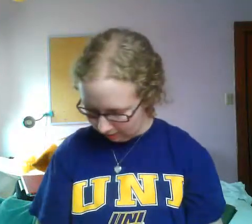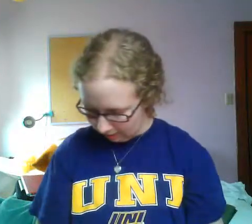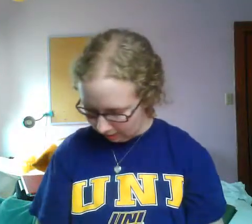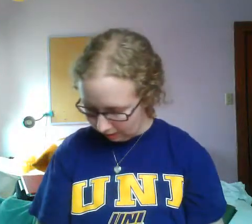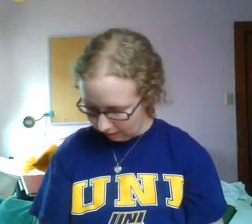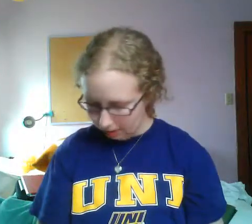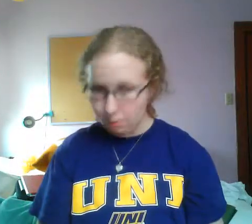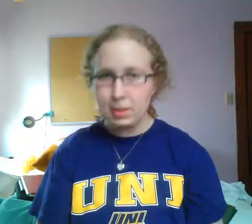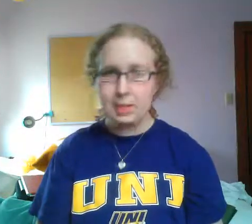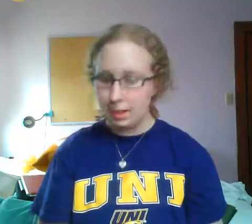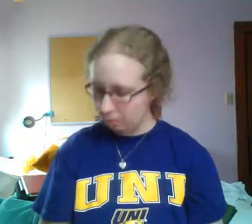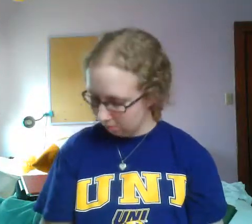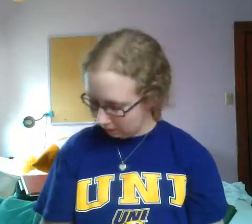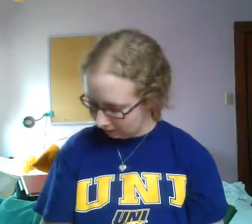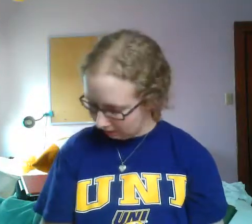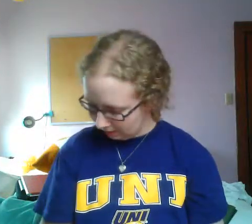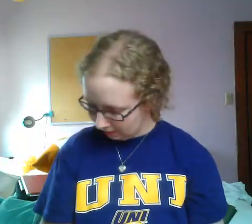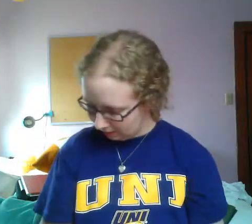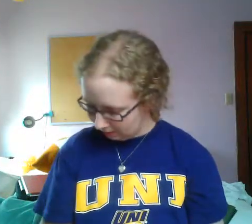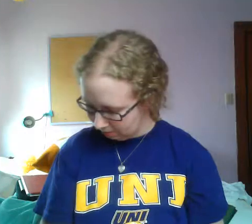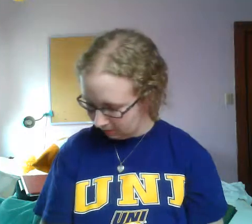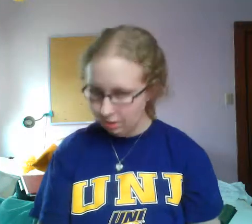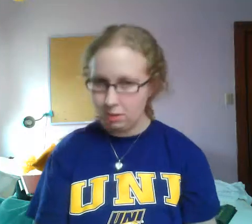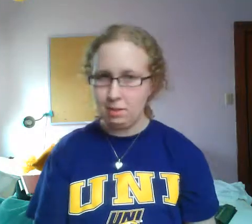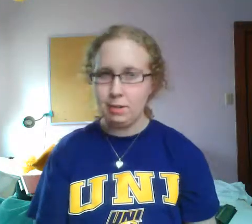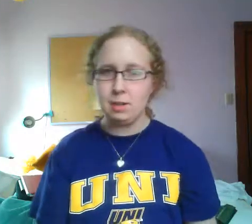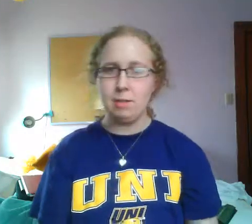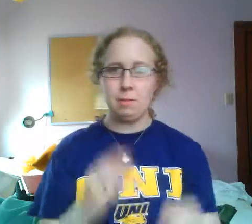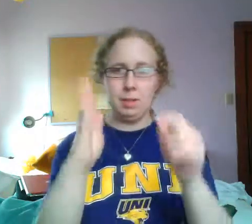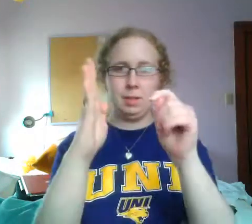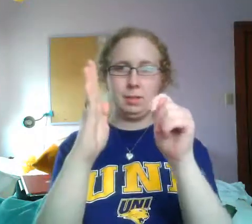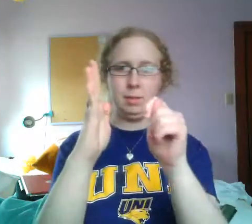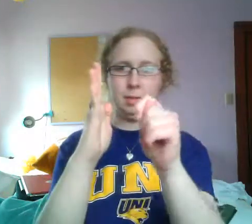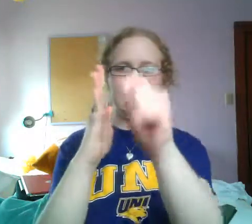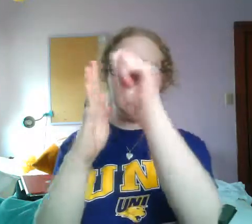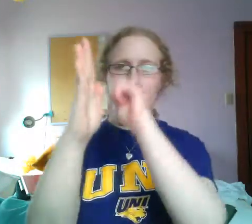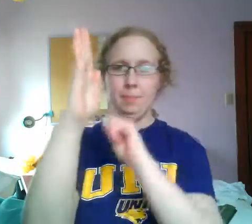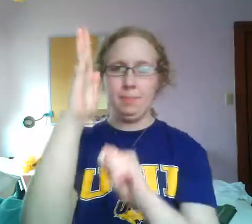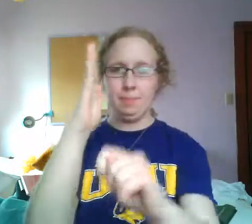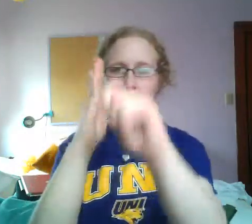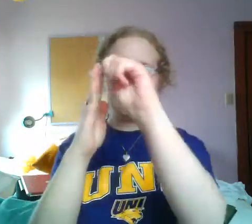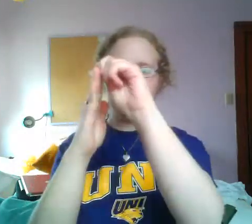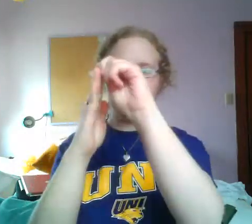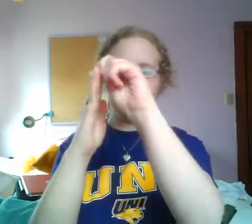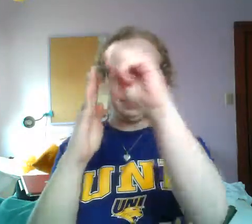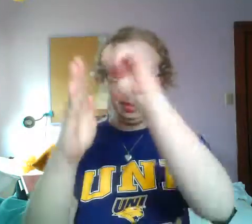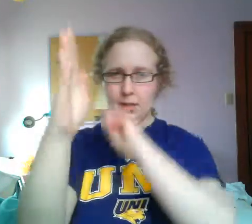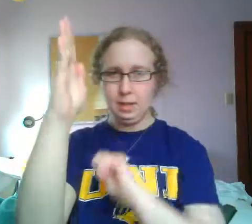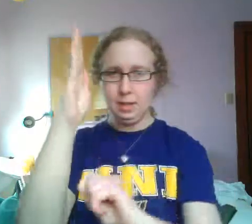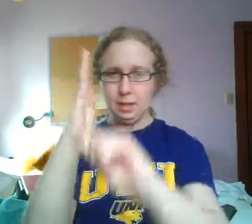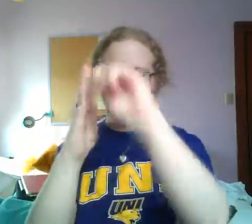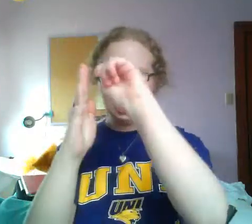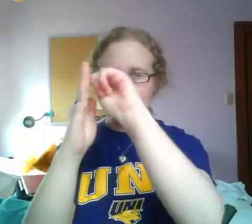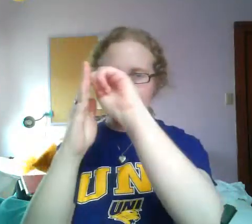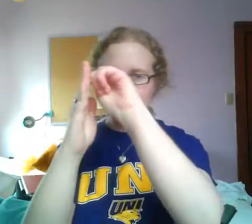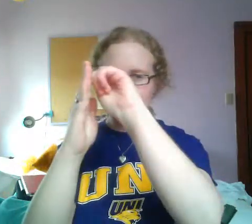And then What time should I send a messenger to fetch your information? So we'll do Time, like this, Time